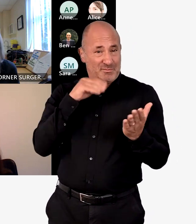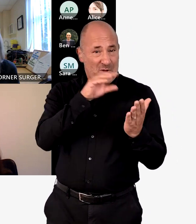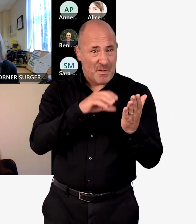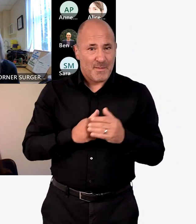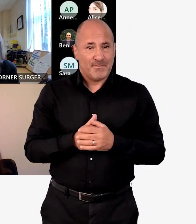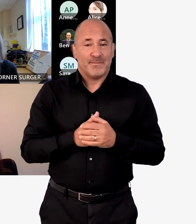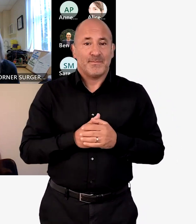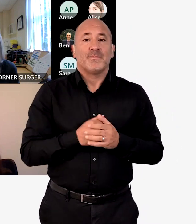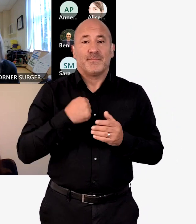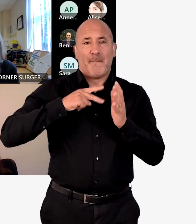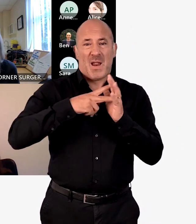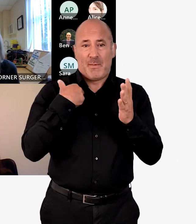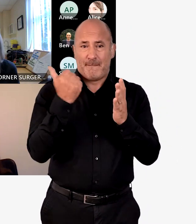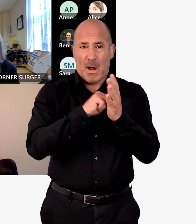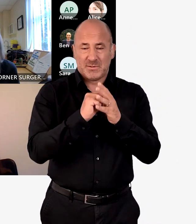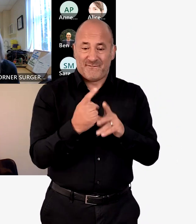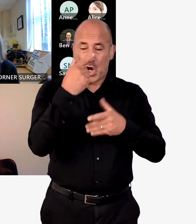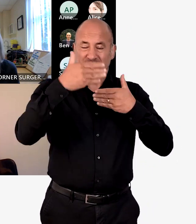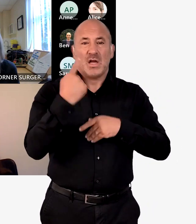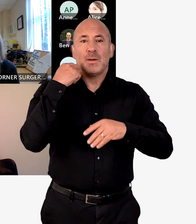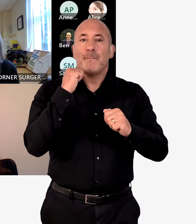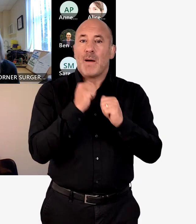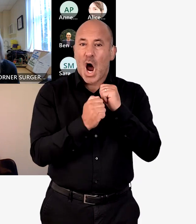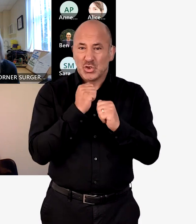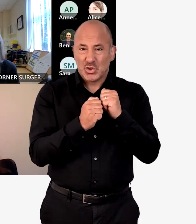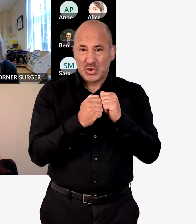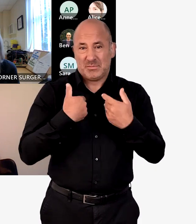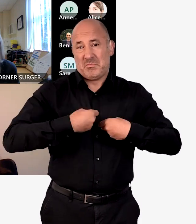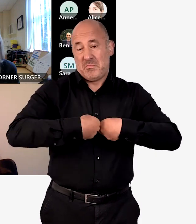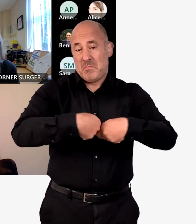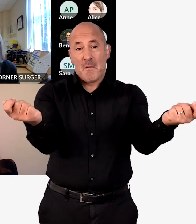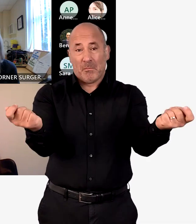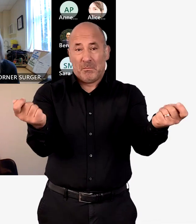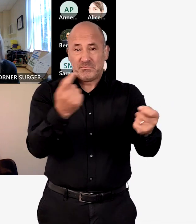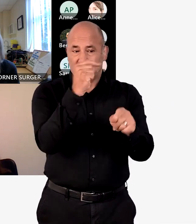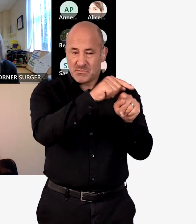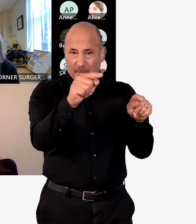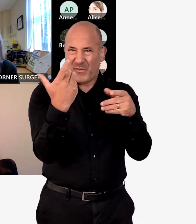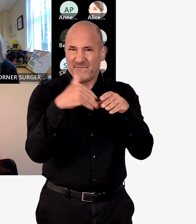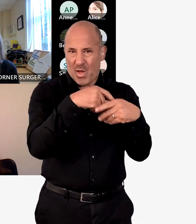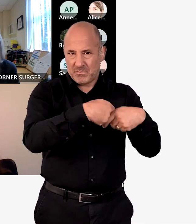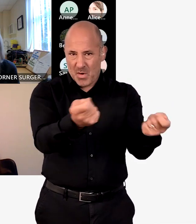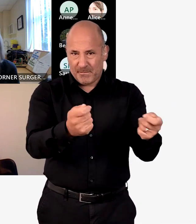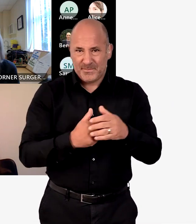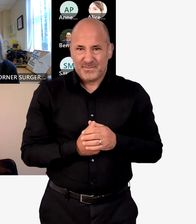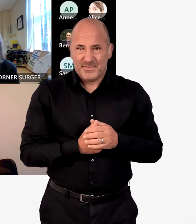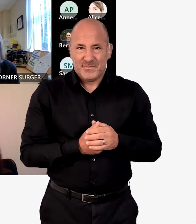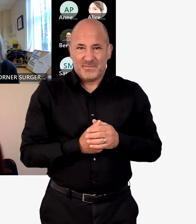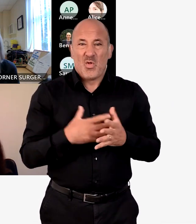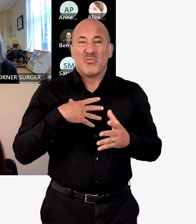people have given us. We published our Joint Forward Plan the first phase in March, and we sent that round to a number of stakeholders. And I've